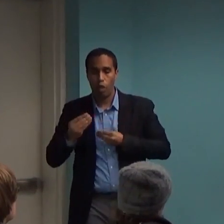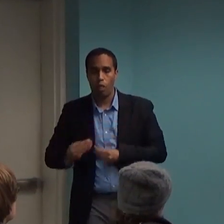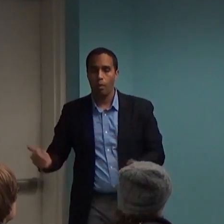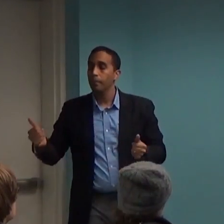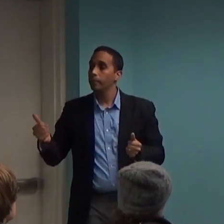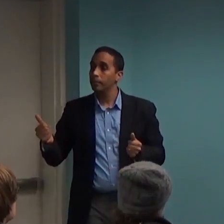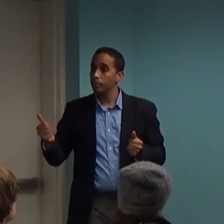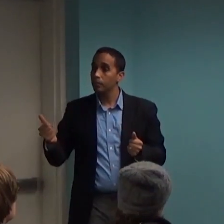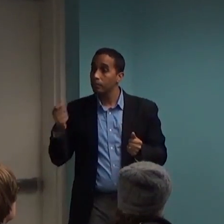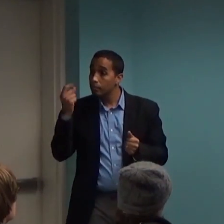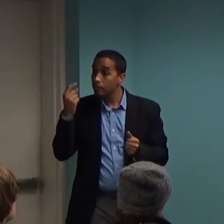medication is discontinued.